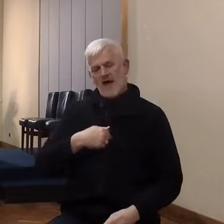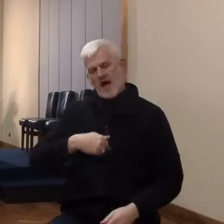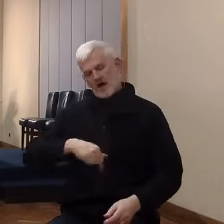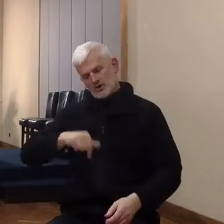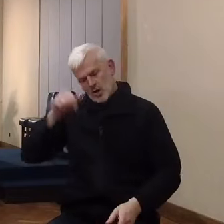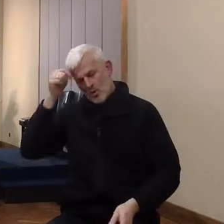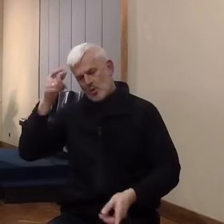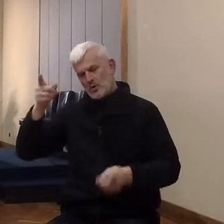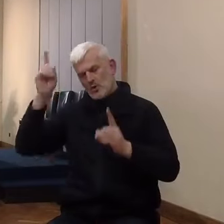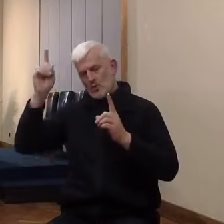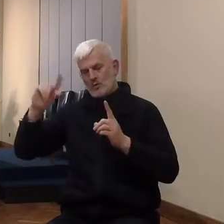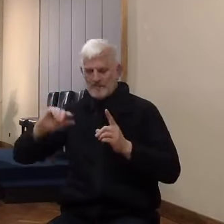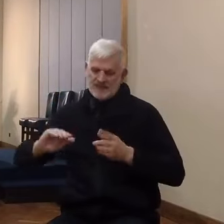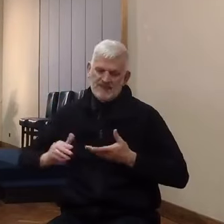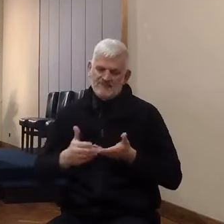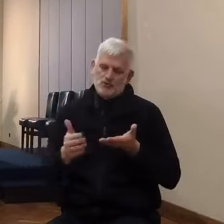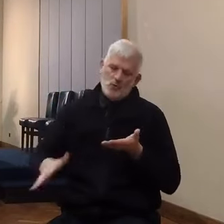she knows it,